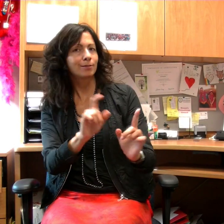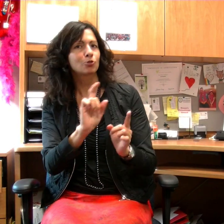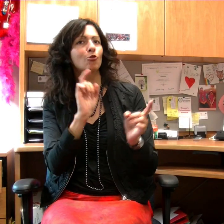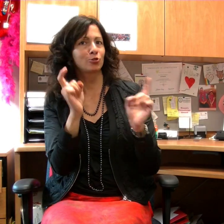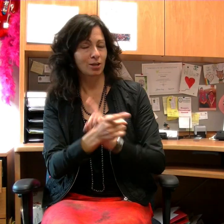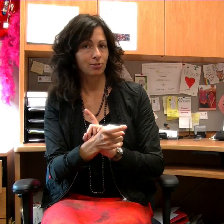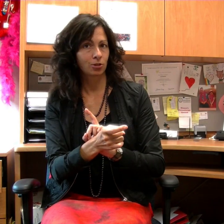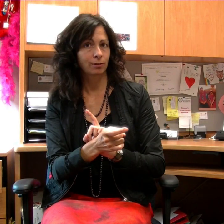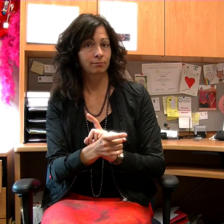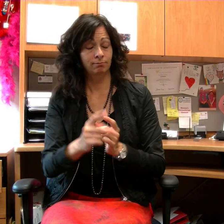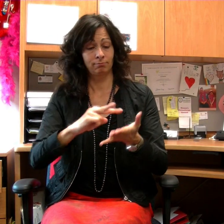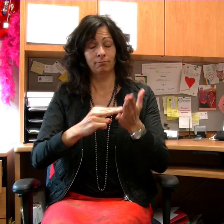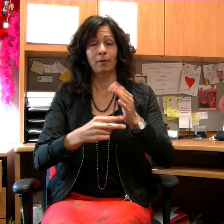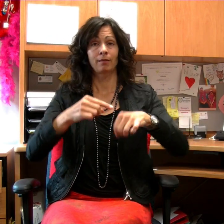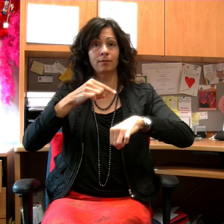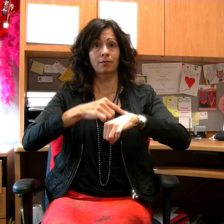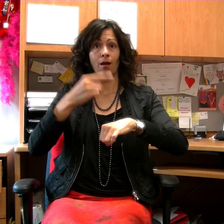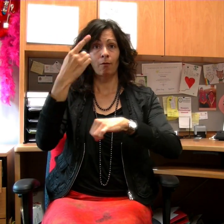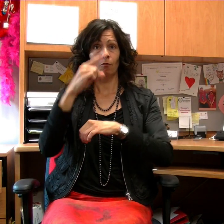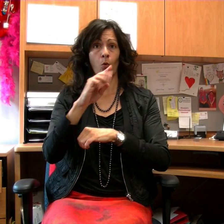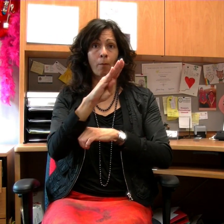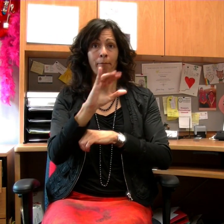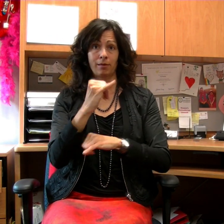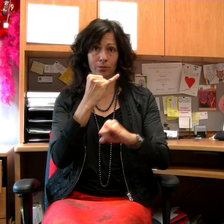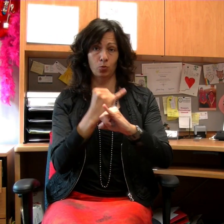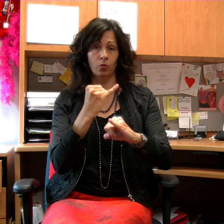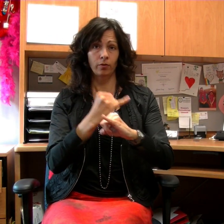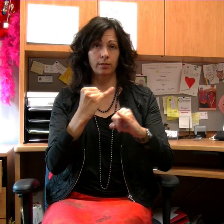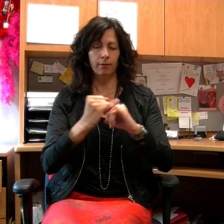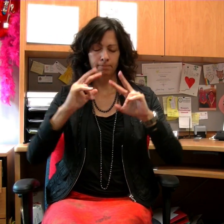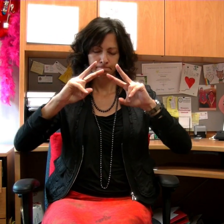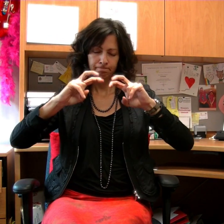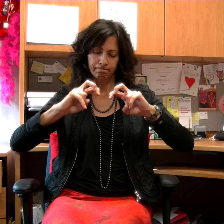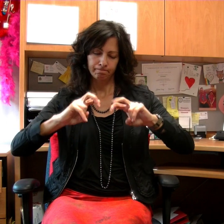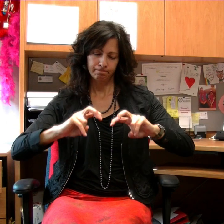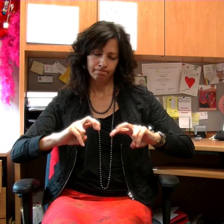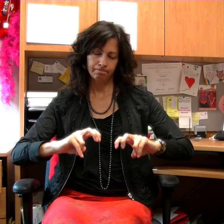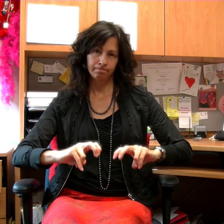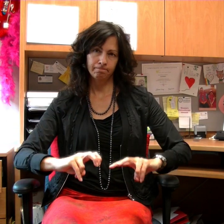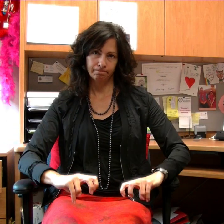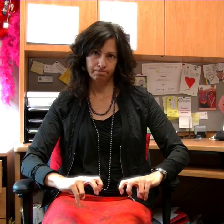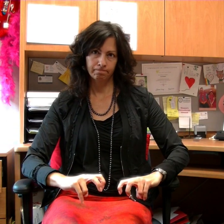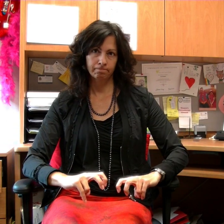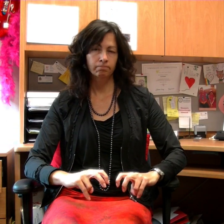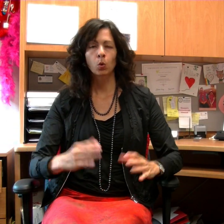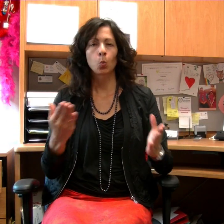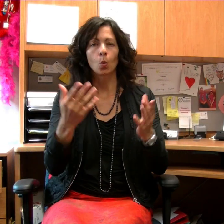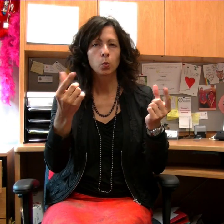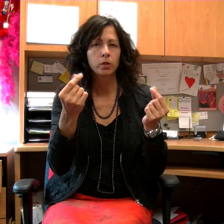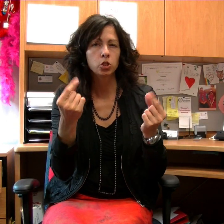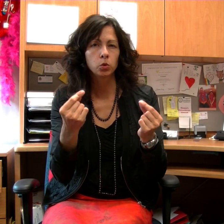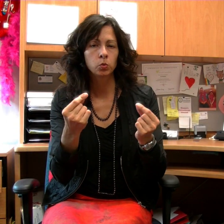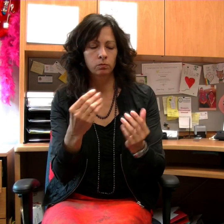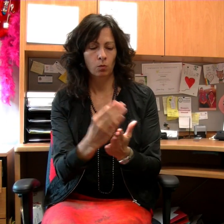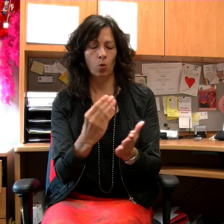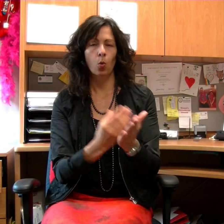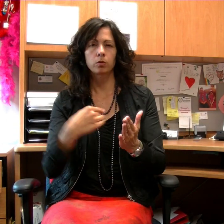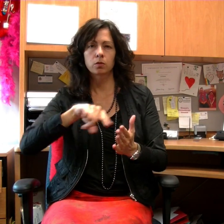in BC. The school system is changing, government is changing, students themselves are changing, who they are, their needs.